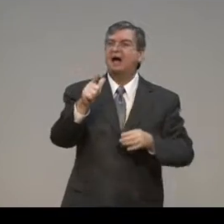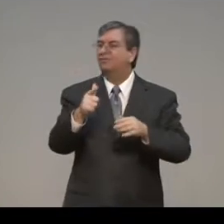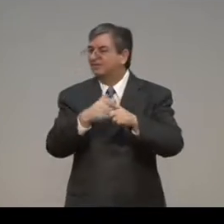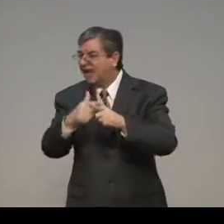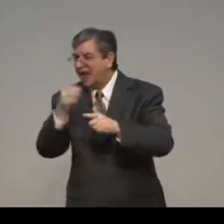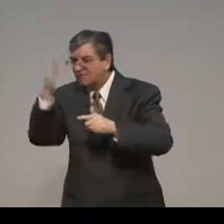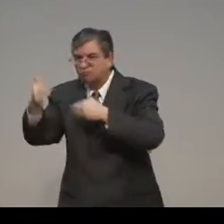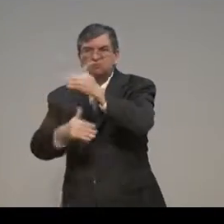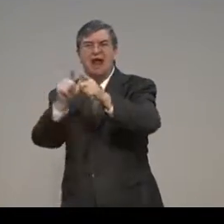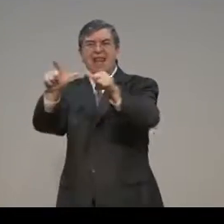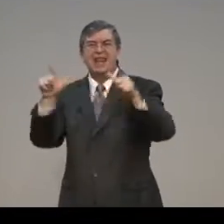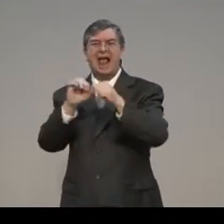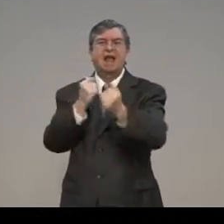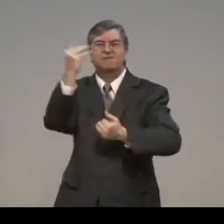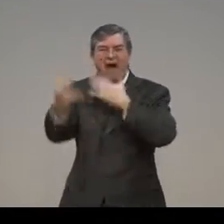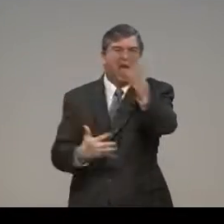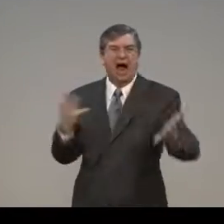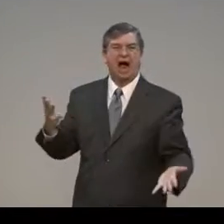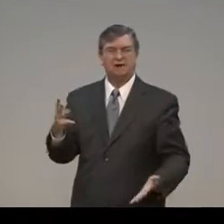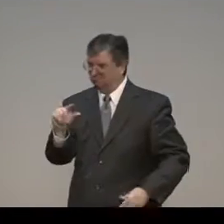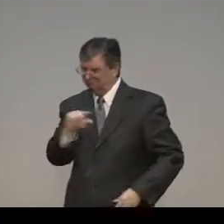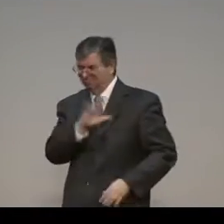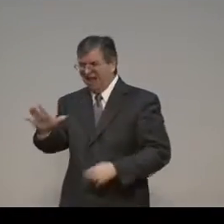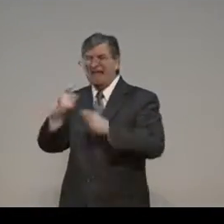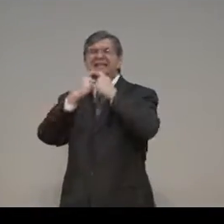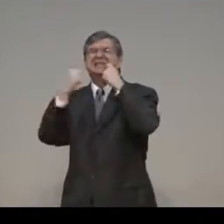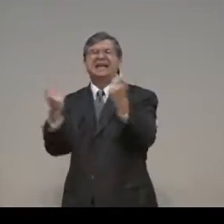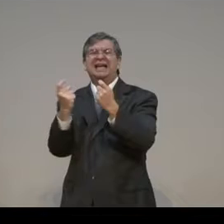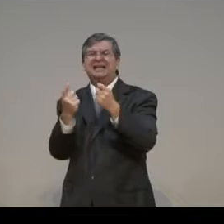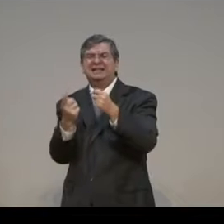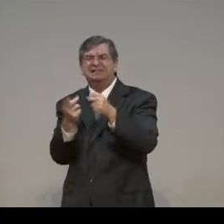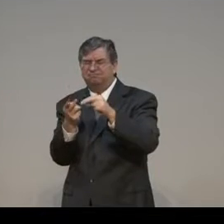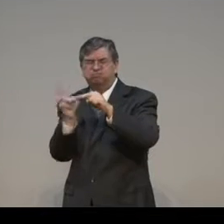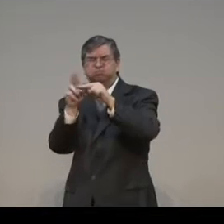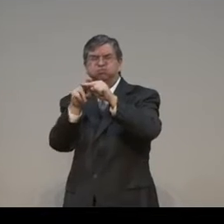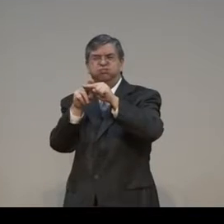sin and thrown into hell and the lake of fire. That's sin.